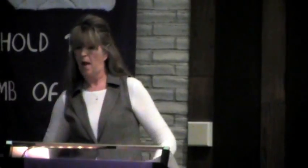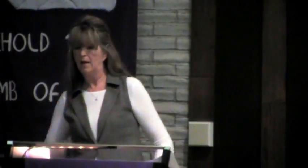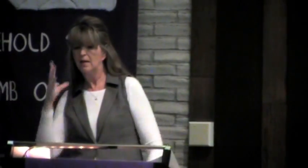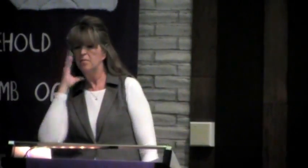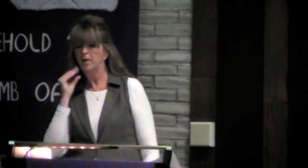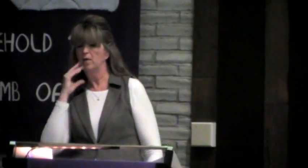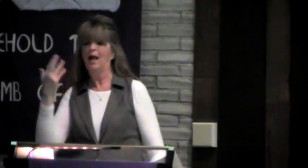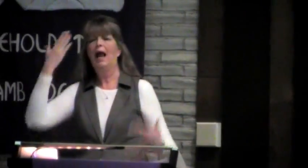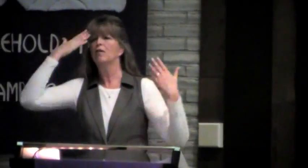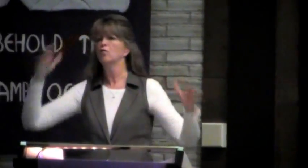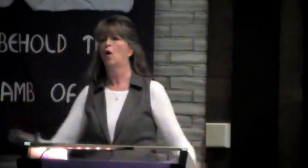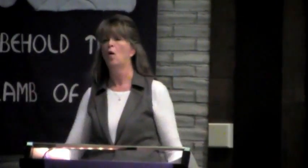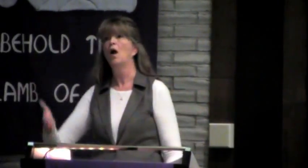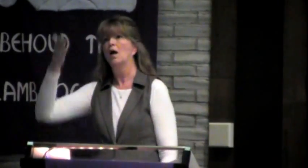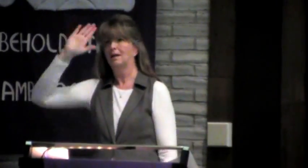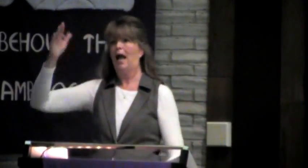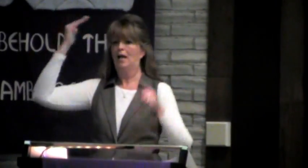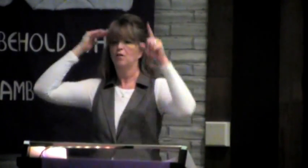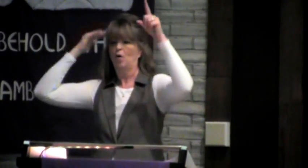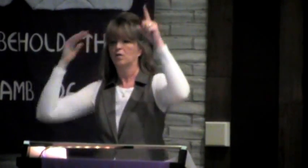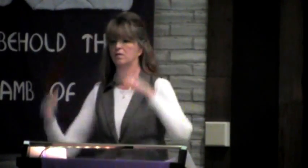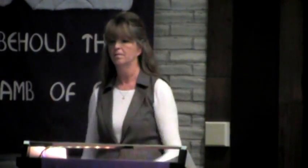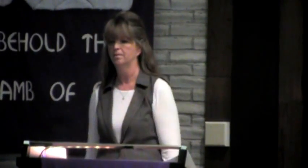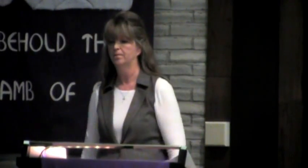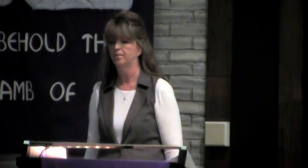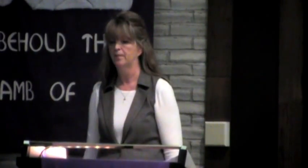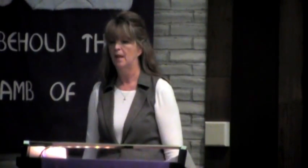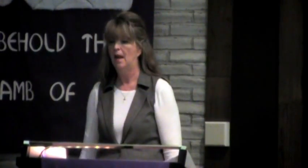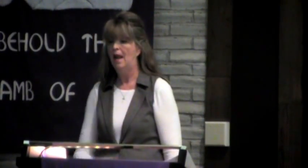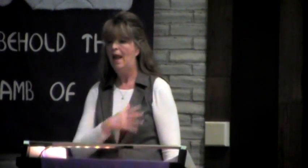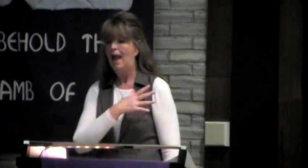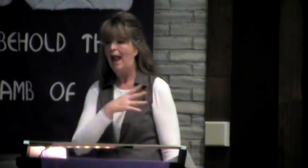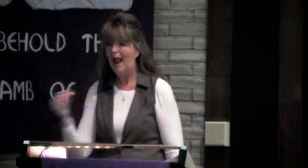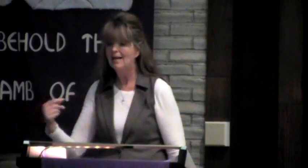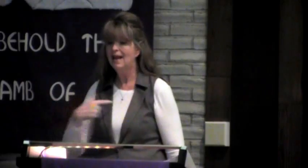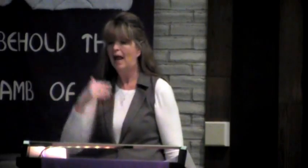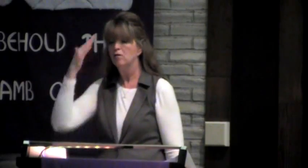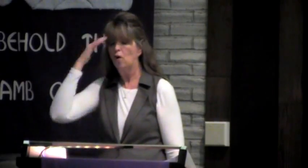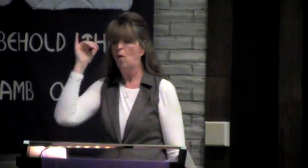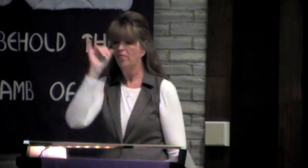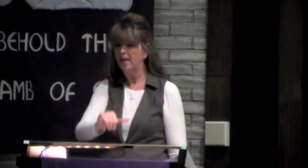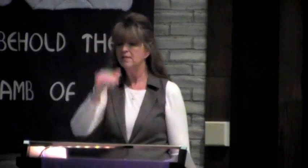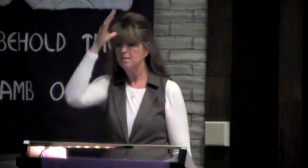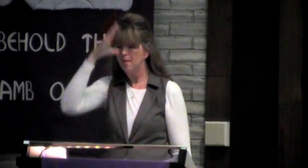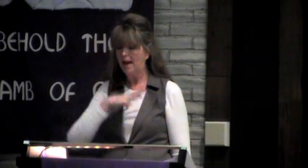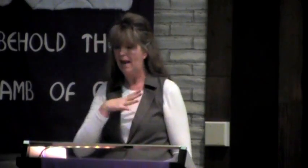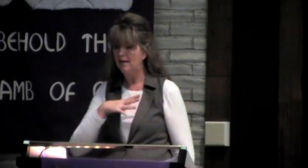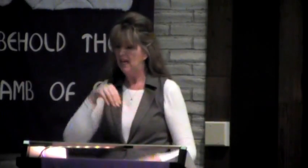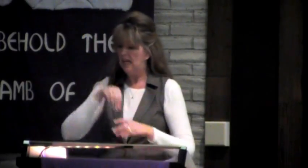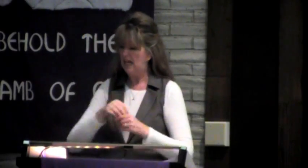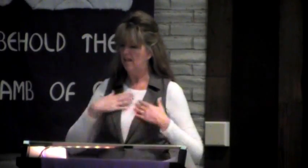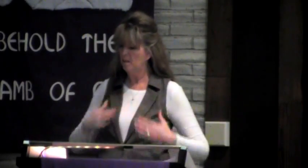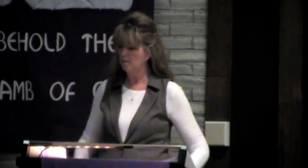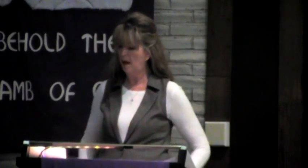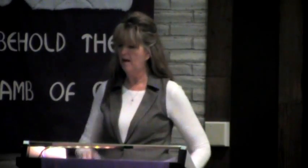Whether it was in the body or out of the body, I do not know. God knows. And I know that this man,